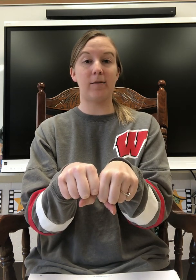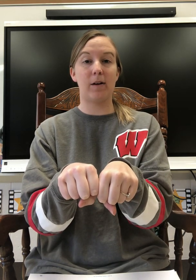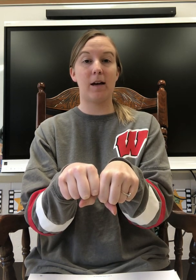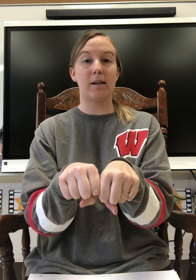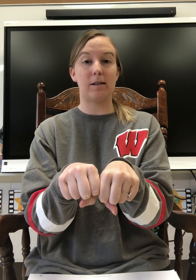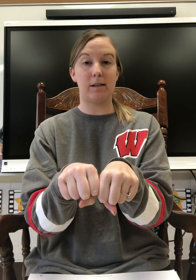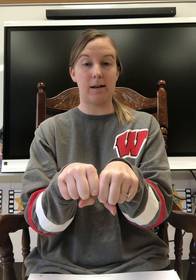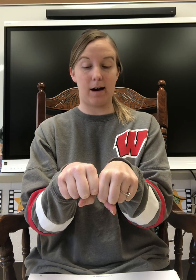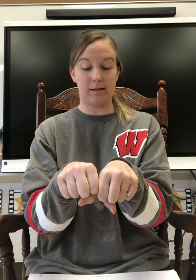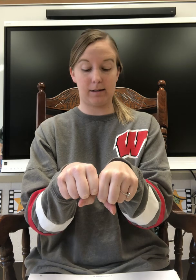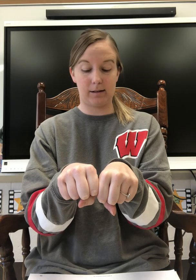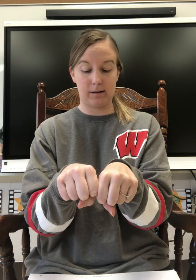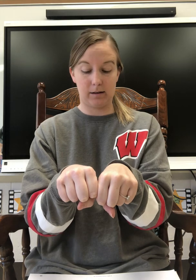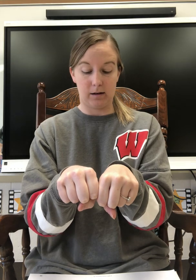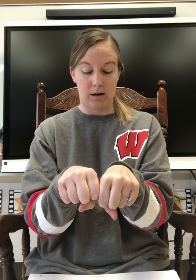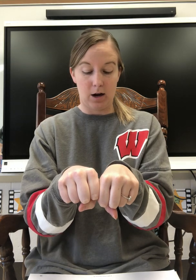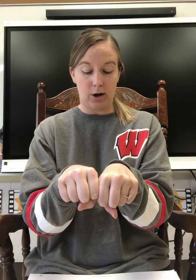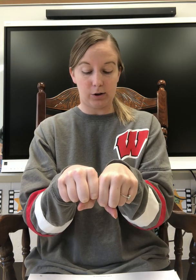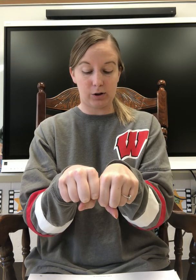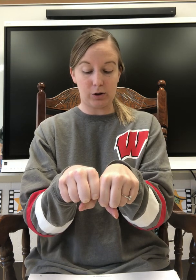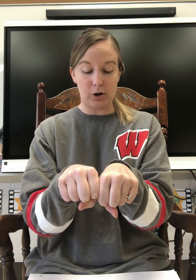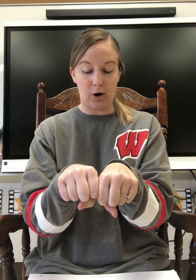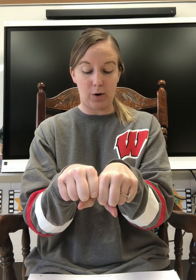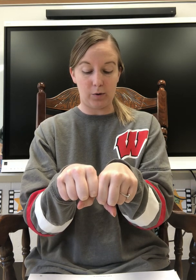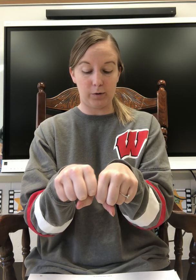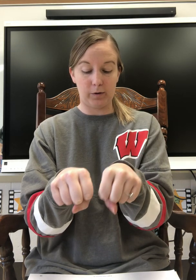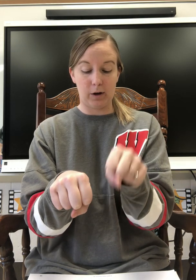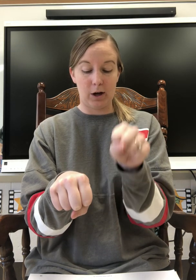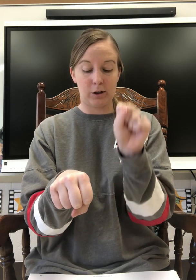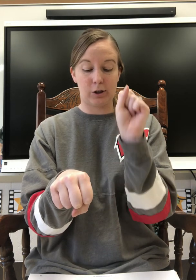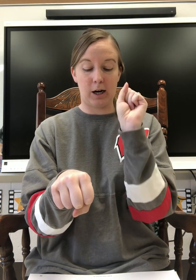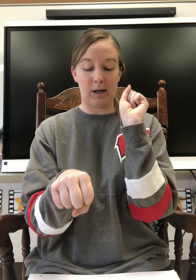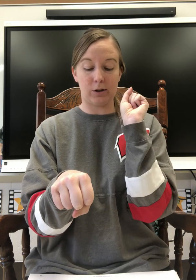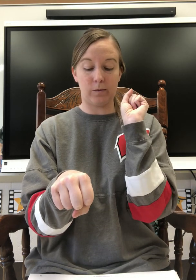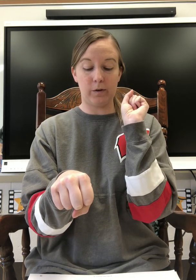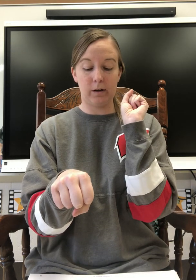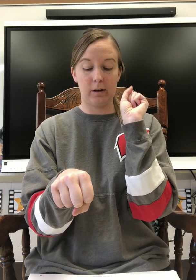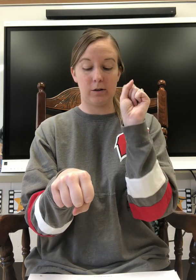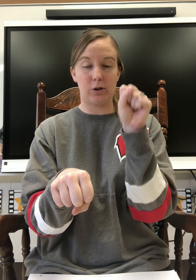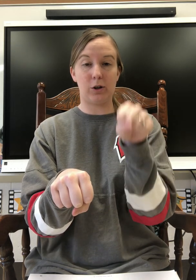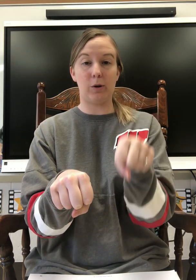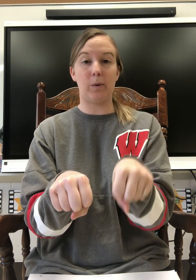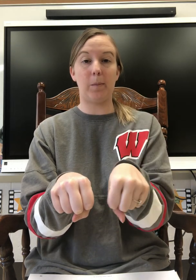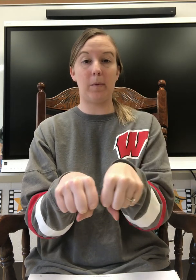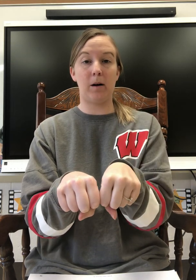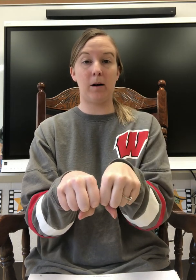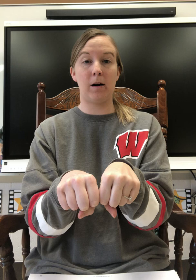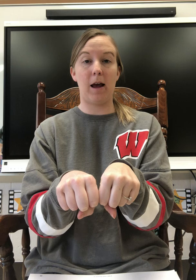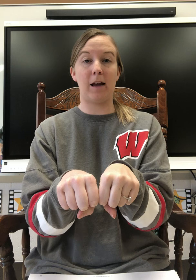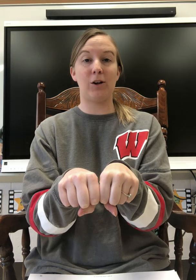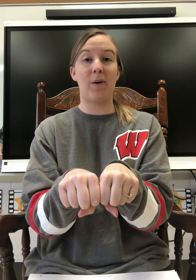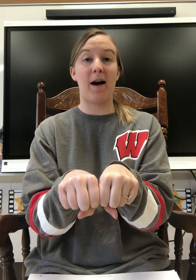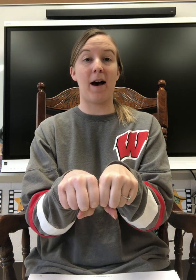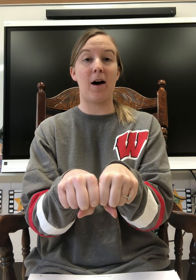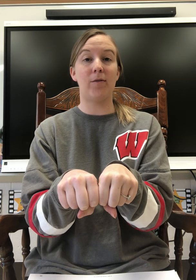dust. Stove. Change v to n, and you have